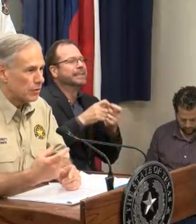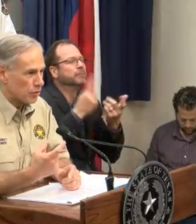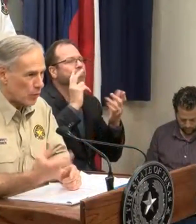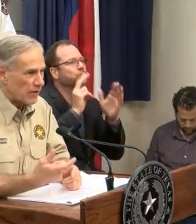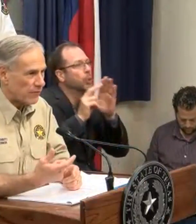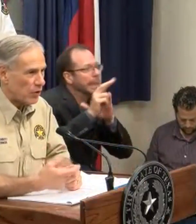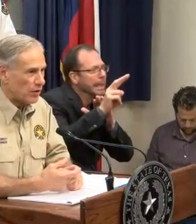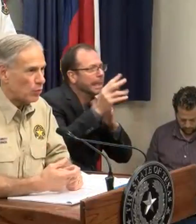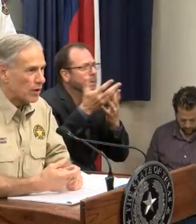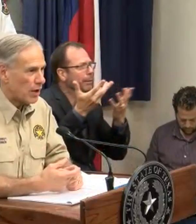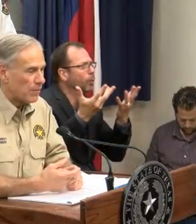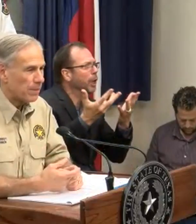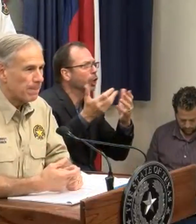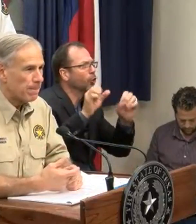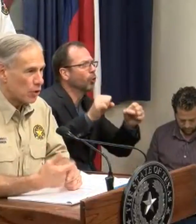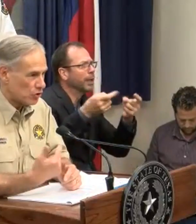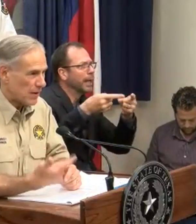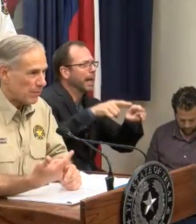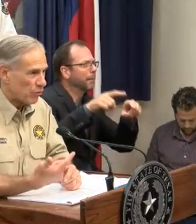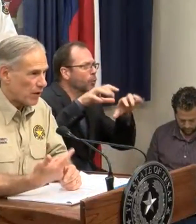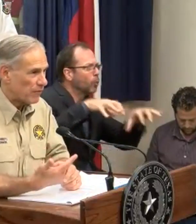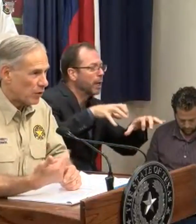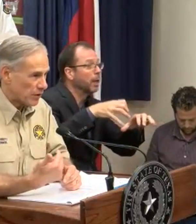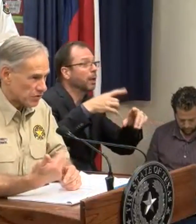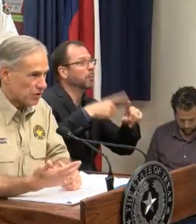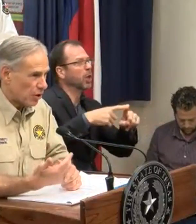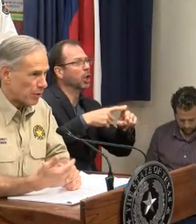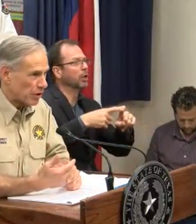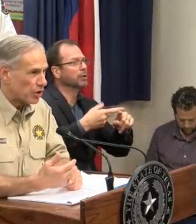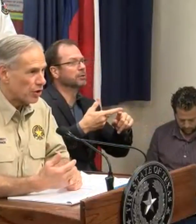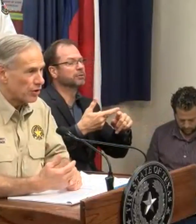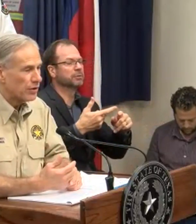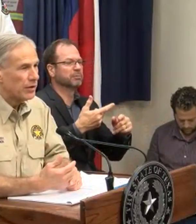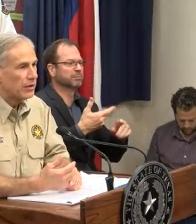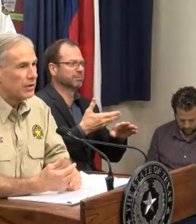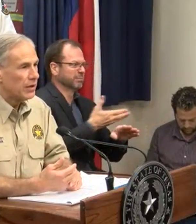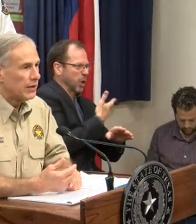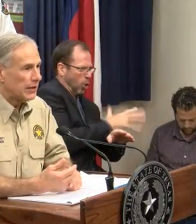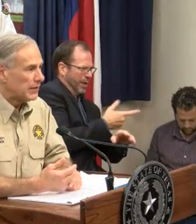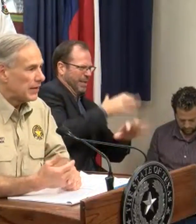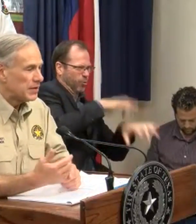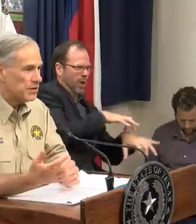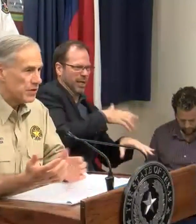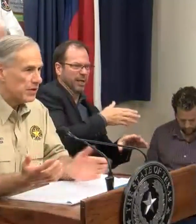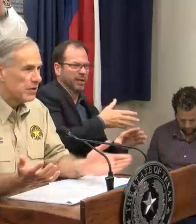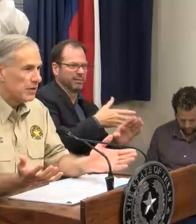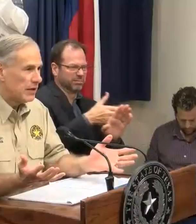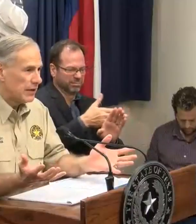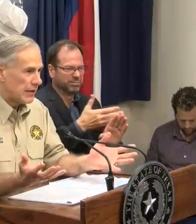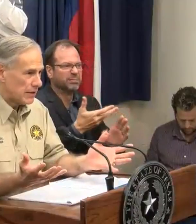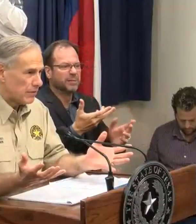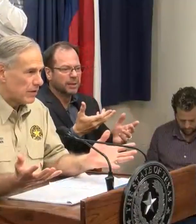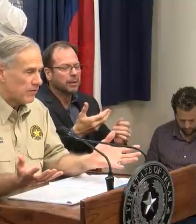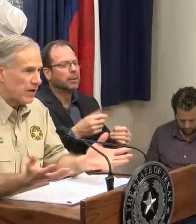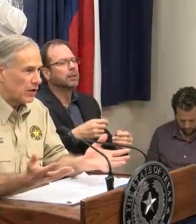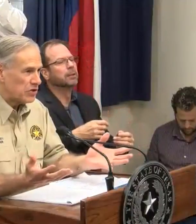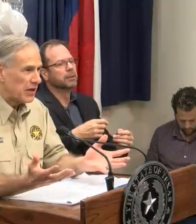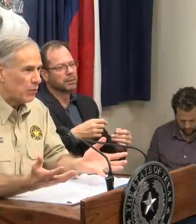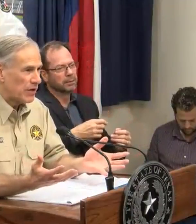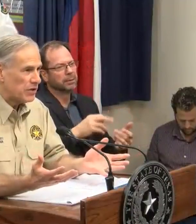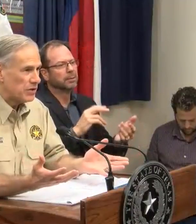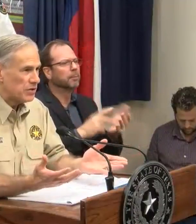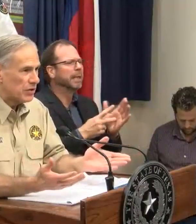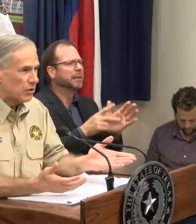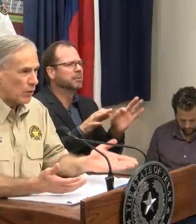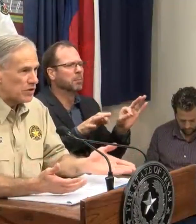the rainfall that will come on top of the rainfall that's already occurred, and that is that in various